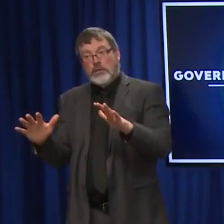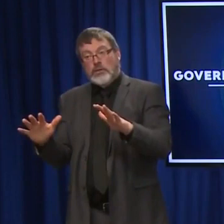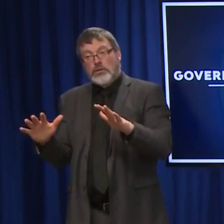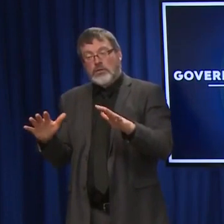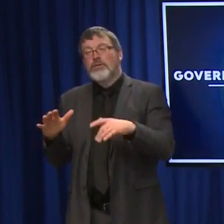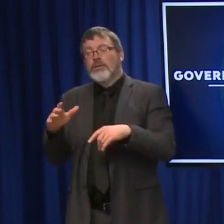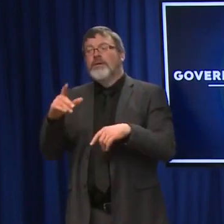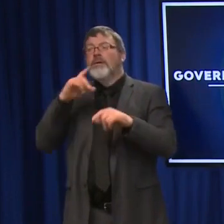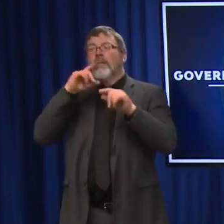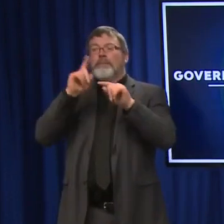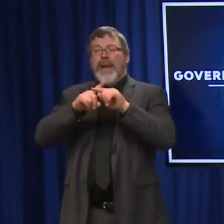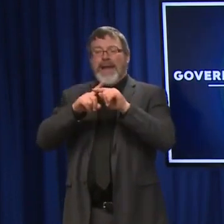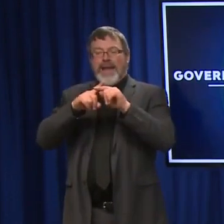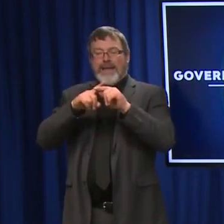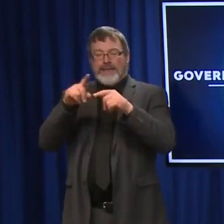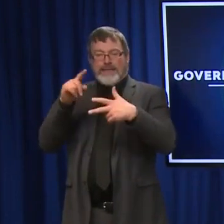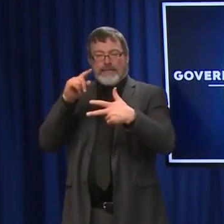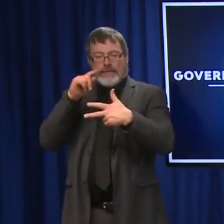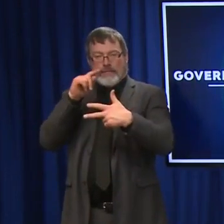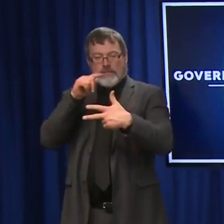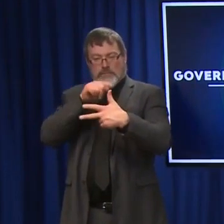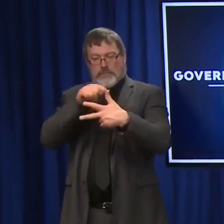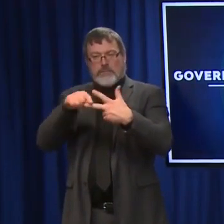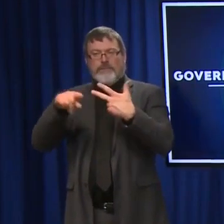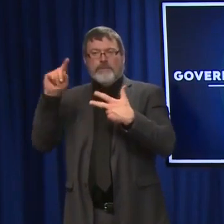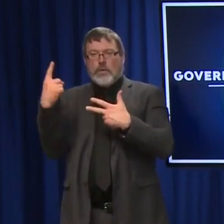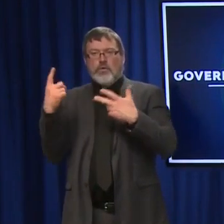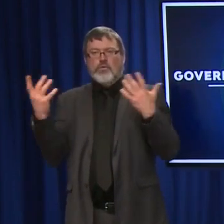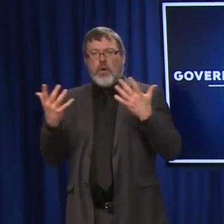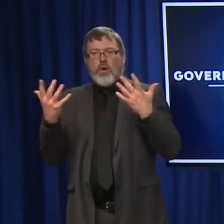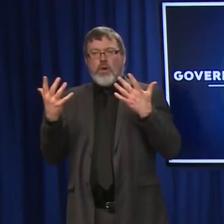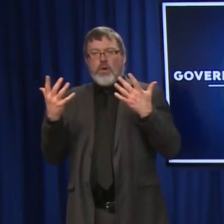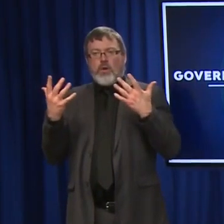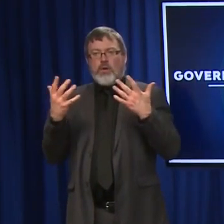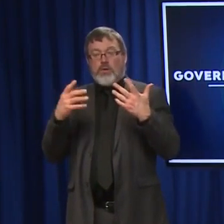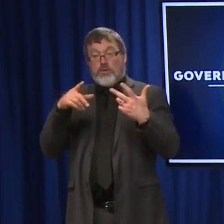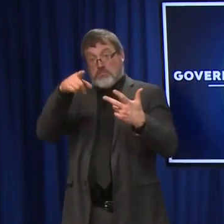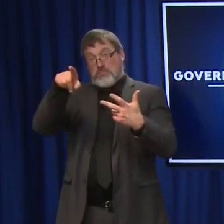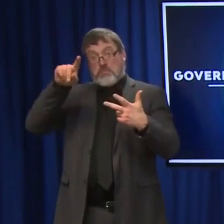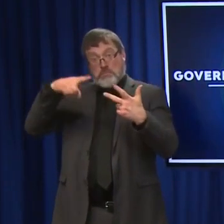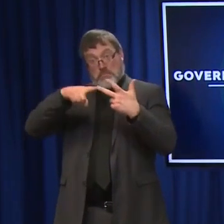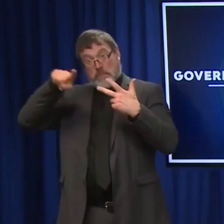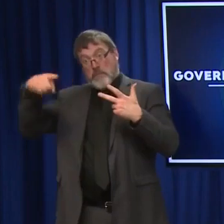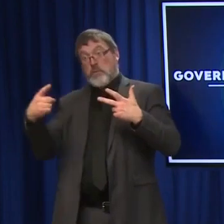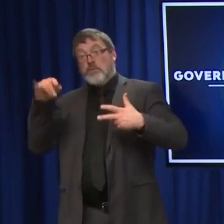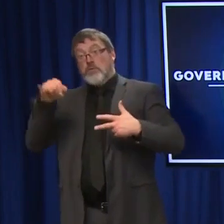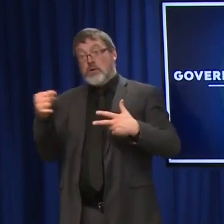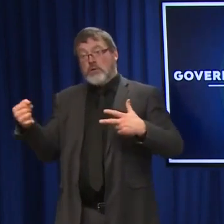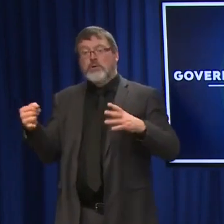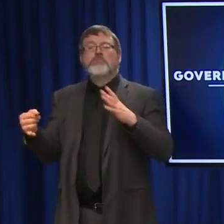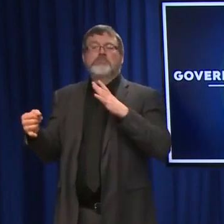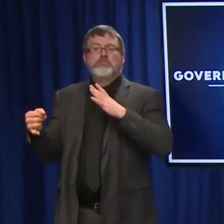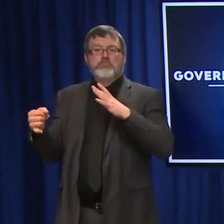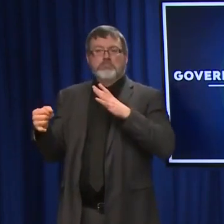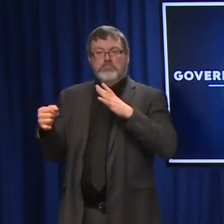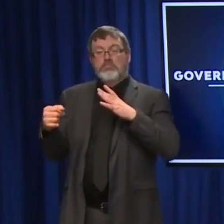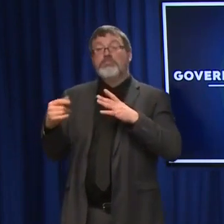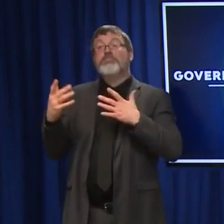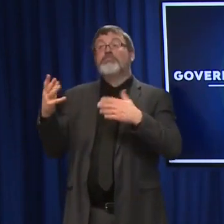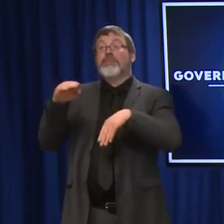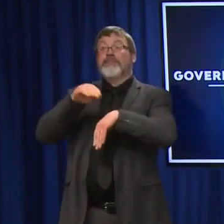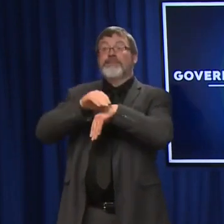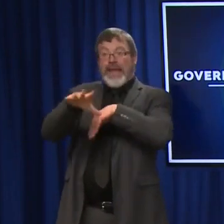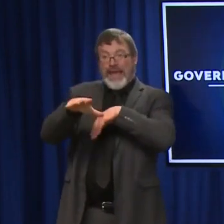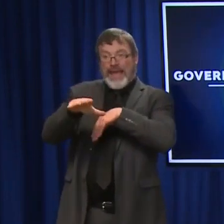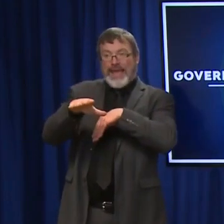started their vaccination with the Janssen vaccine, the number of doses that they are recommended and able to get are